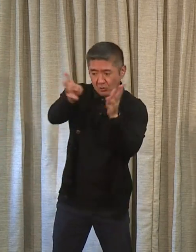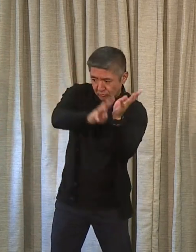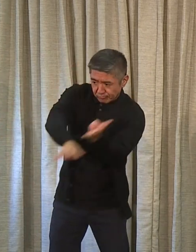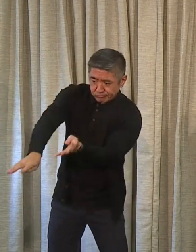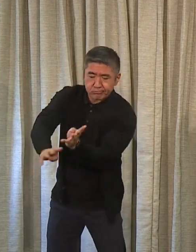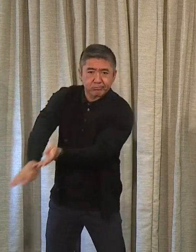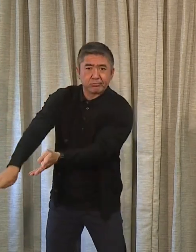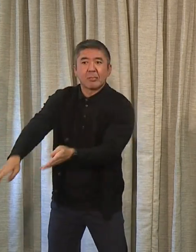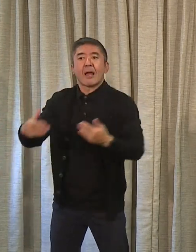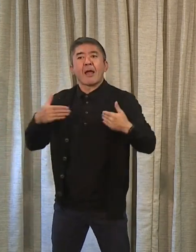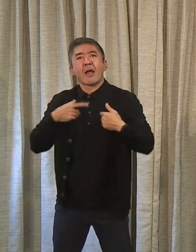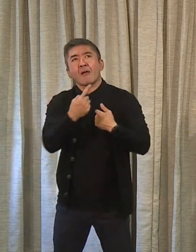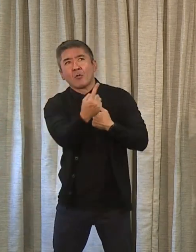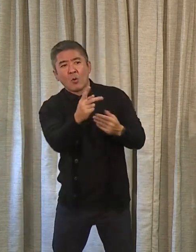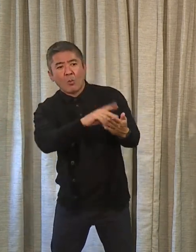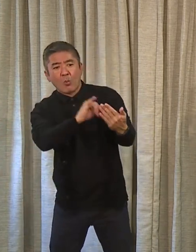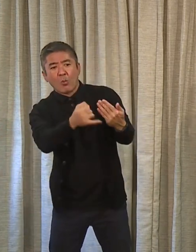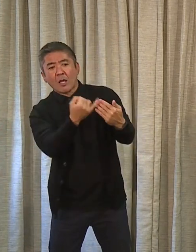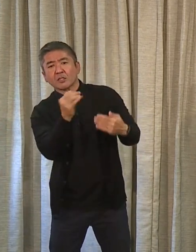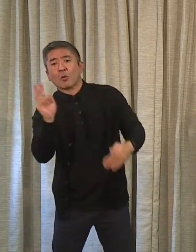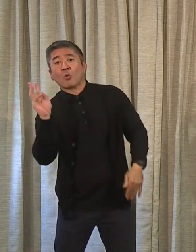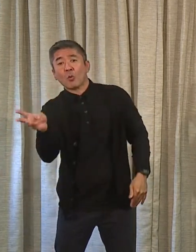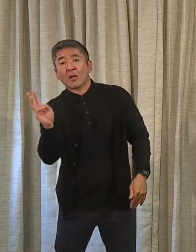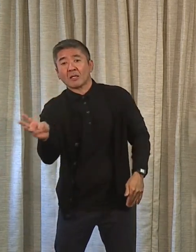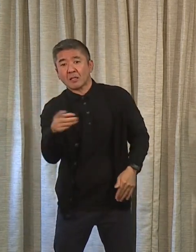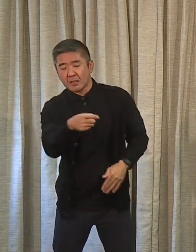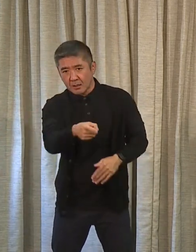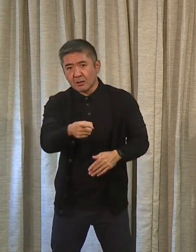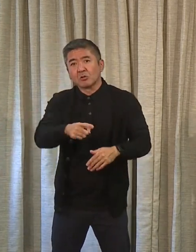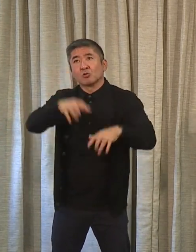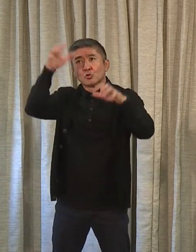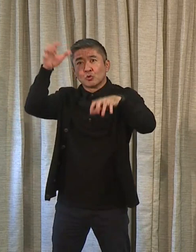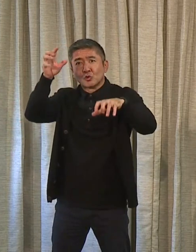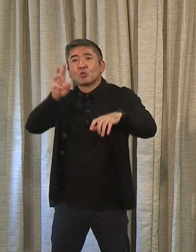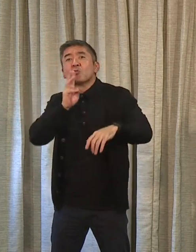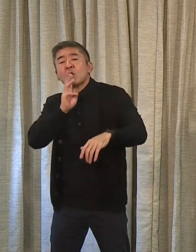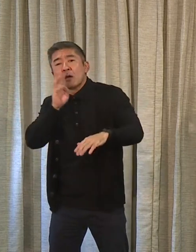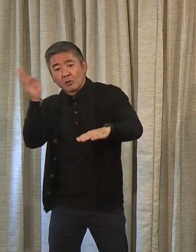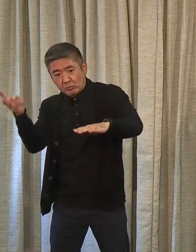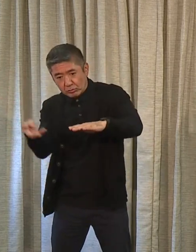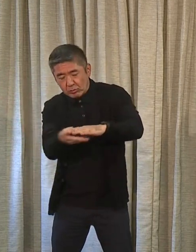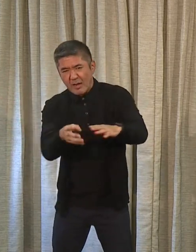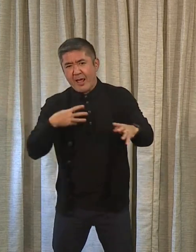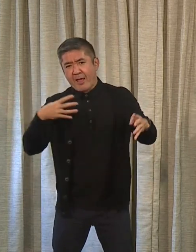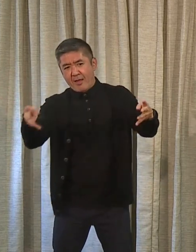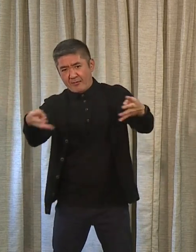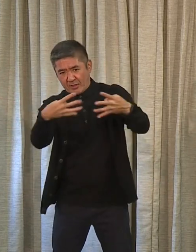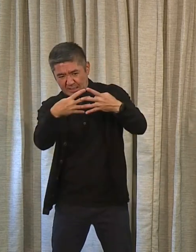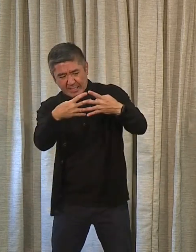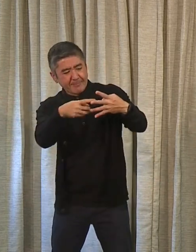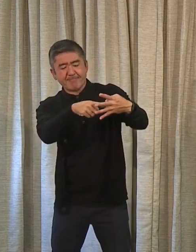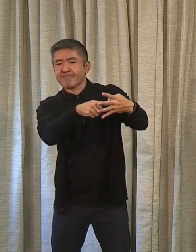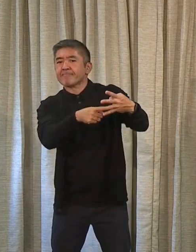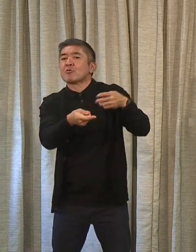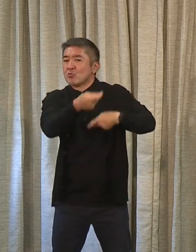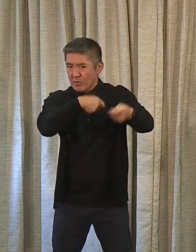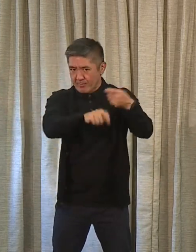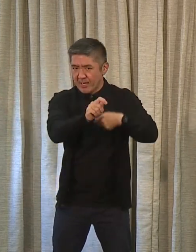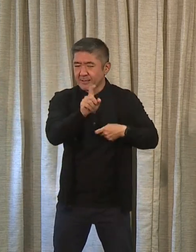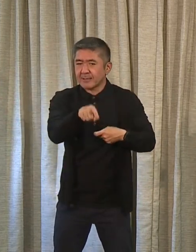project in Waikiki, which is a stormwater outfall that has a gate on the end of it that needs to be replaced.